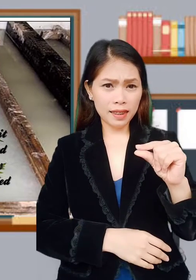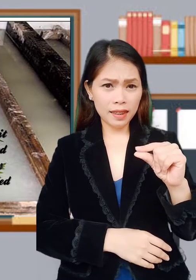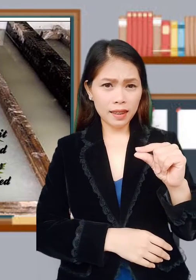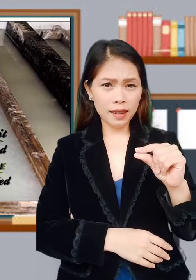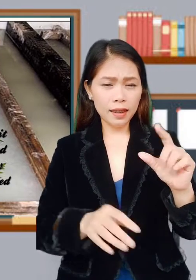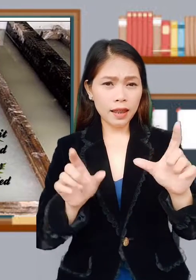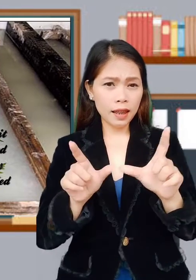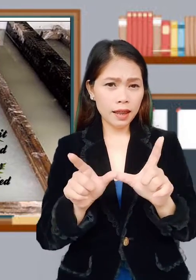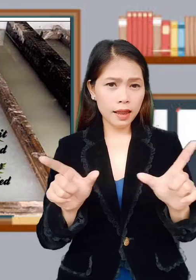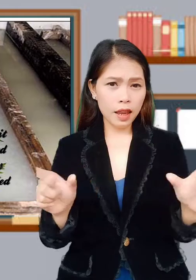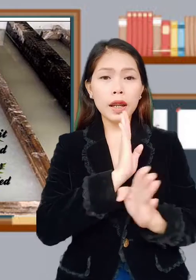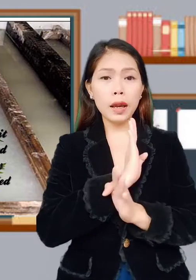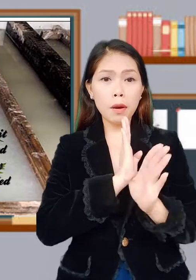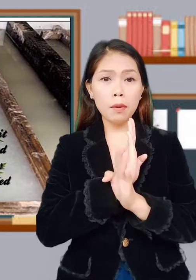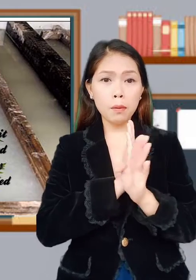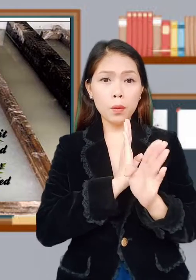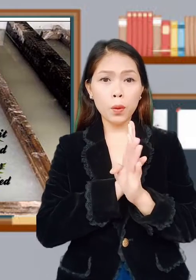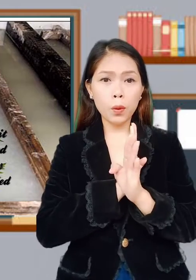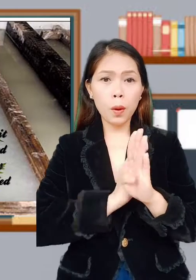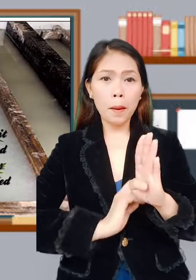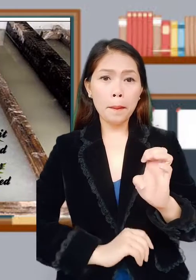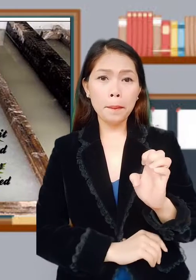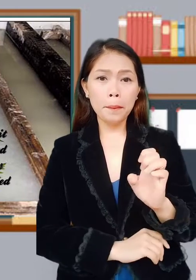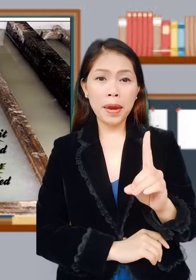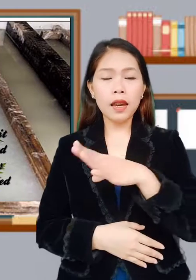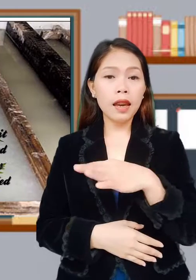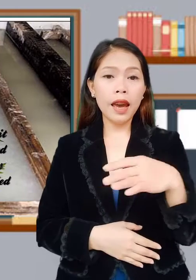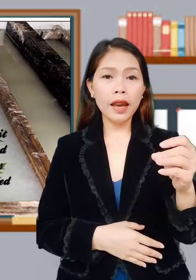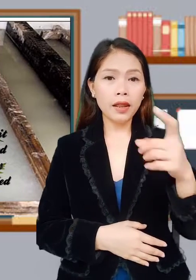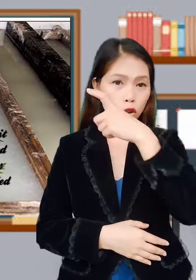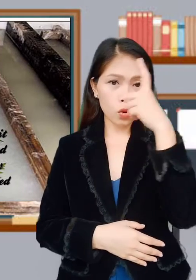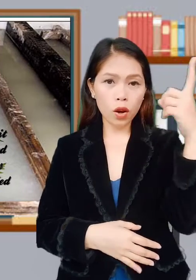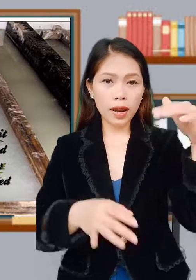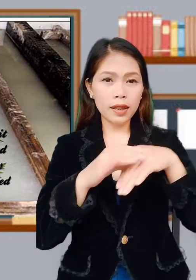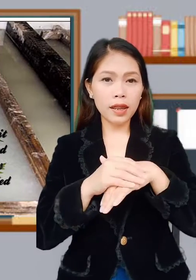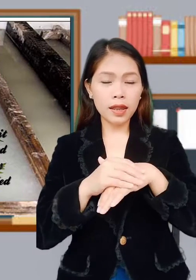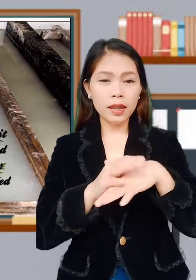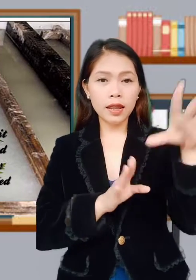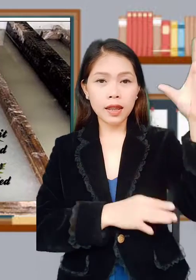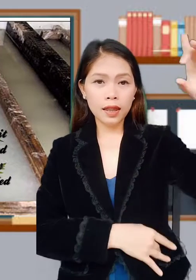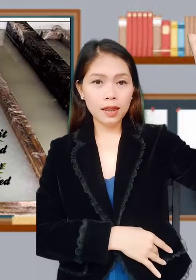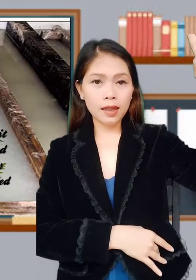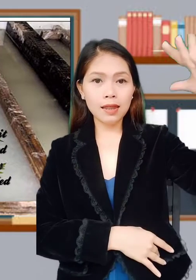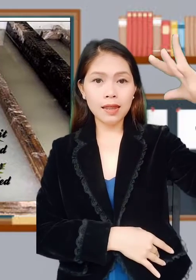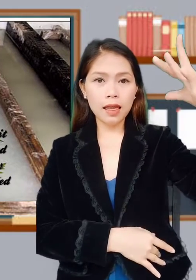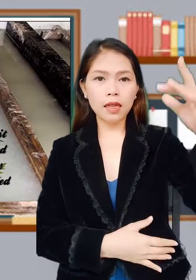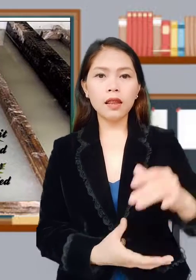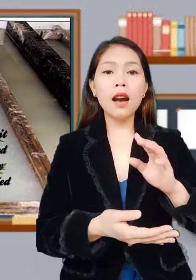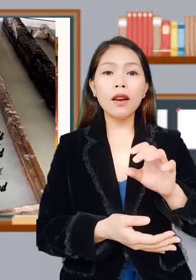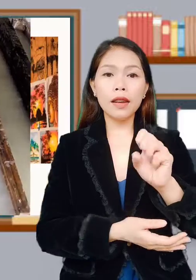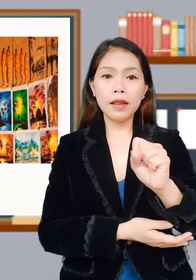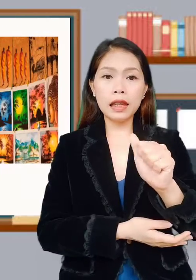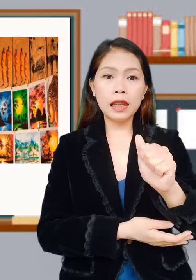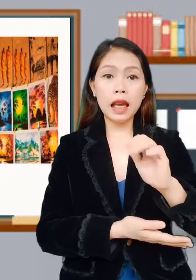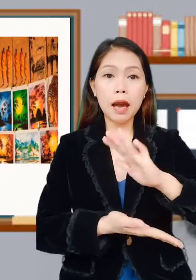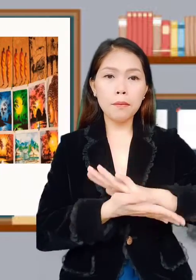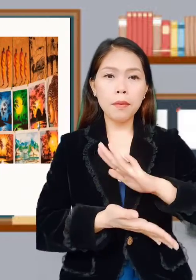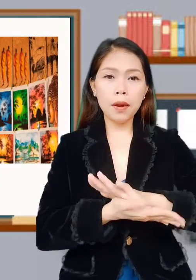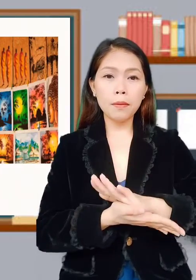layer on a bamboo bed and dried in the sand. Sa paper traditional uses